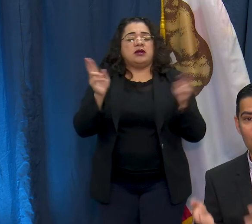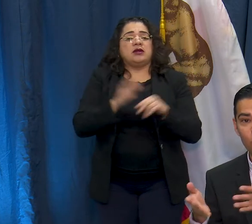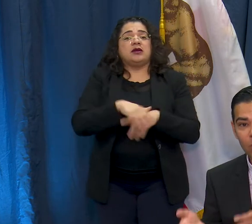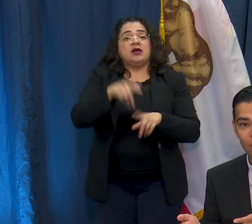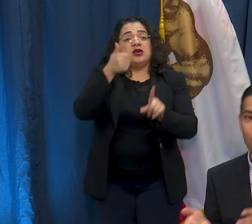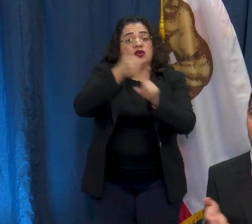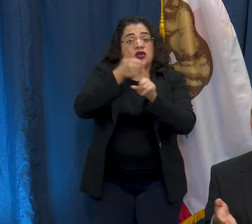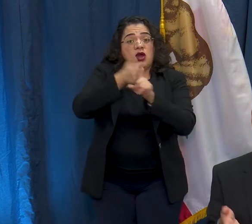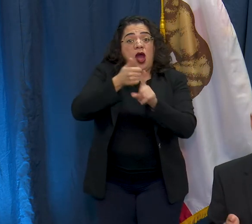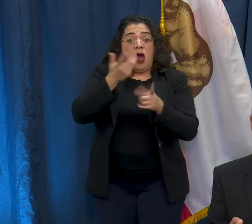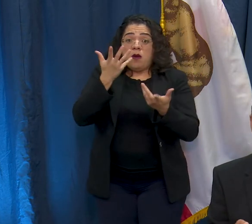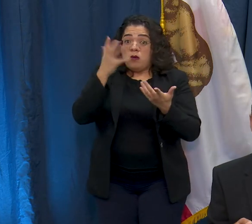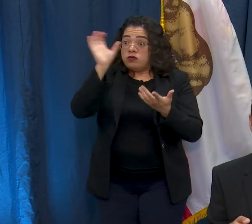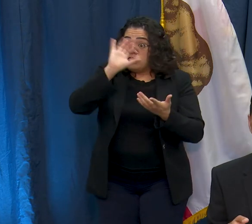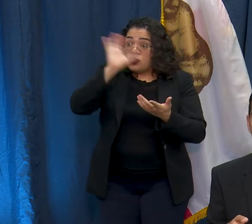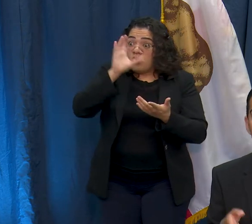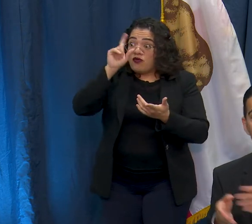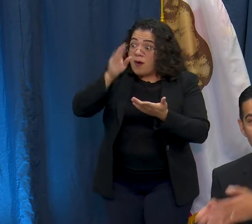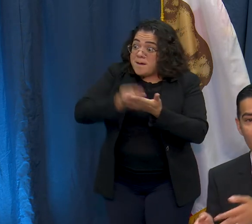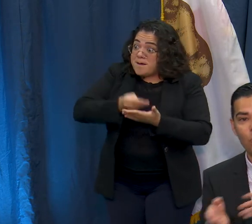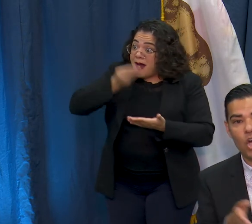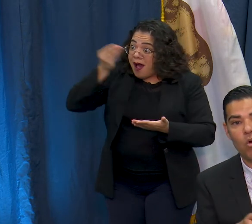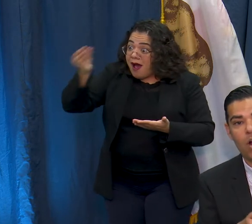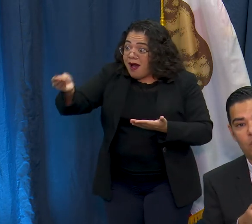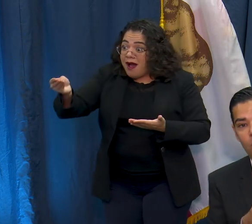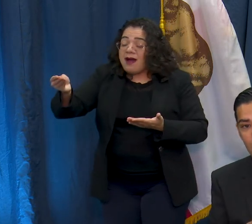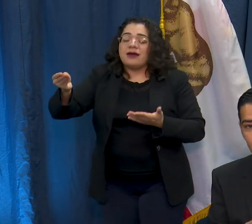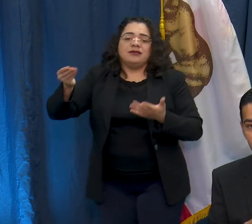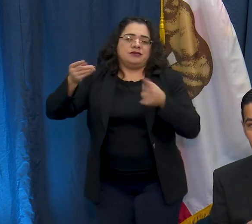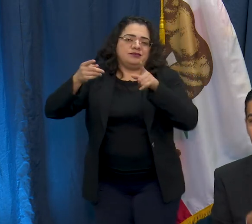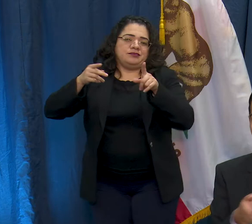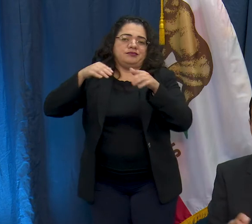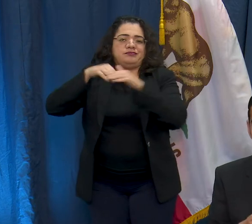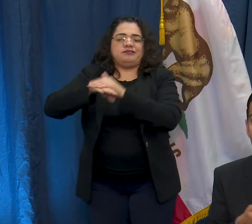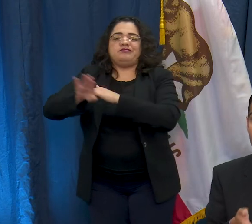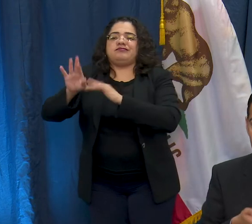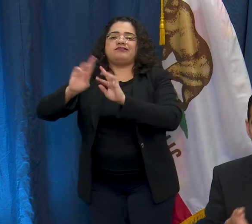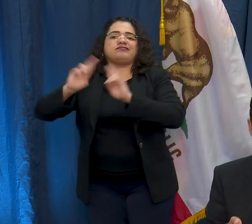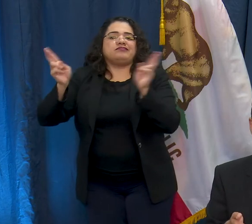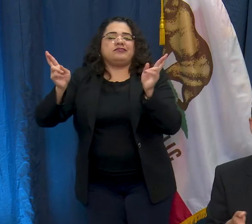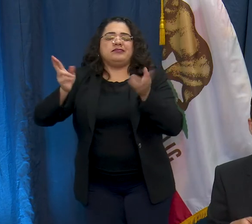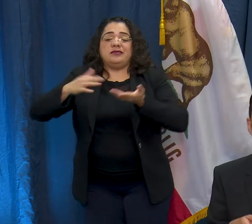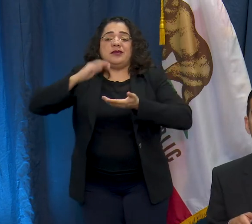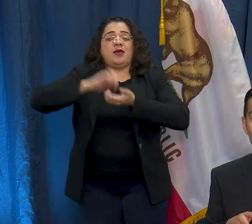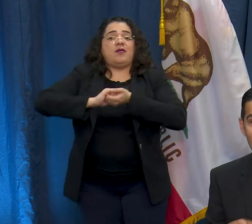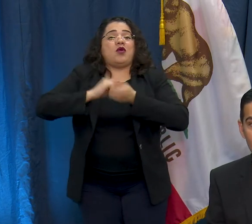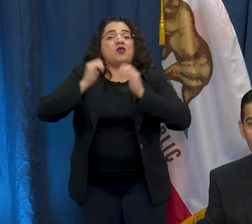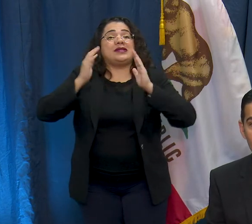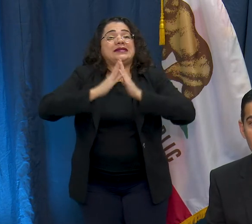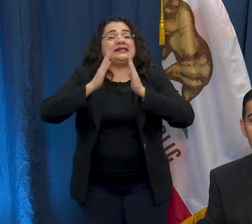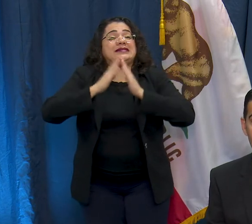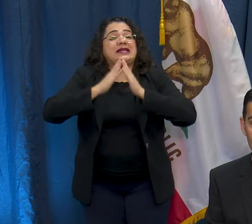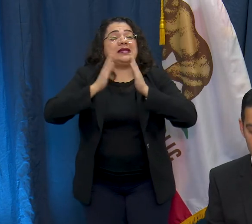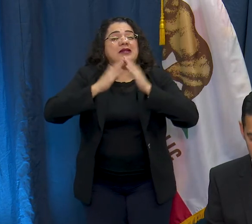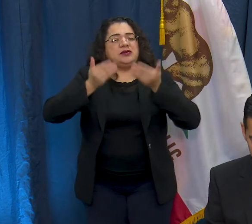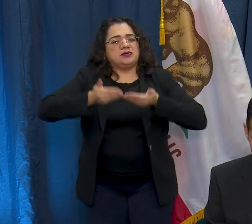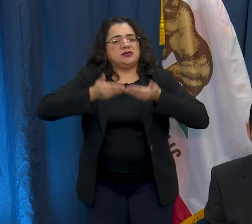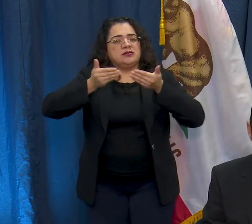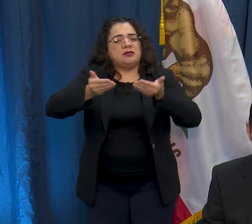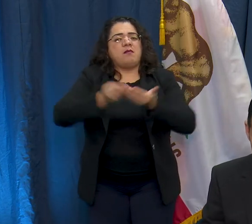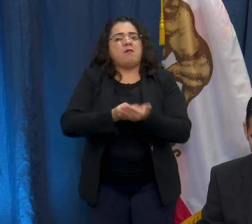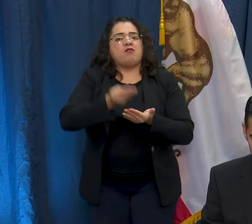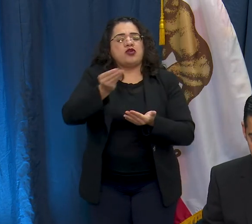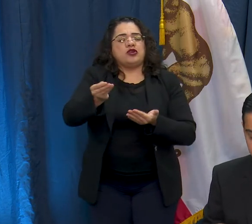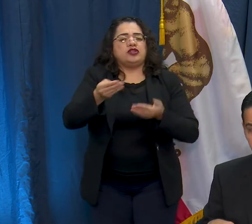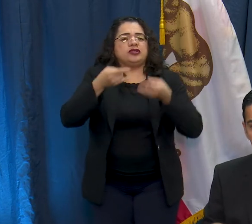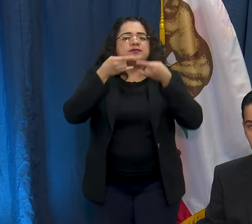someone that is looking for a face covering you can now go on this marketplace it's a partnership with the city to be able to purchase these